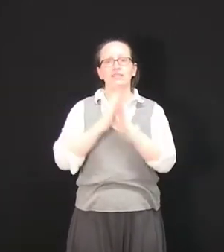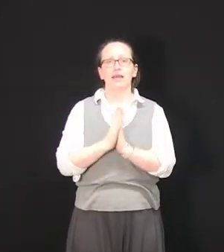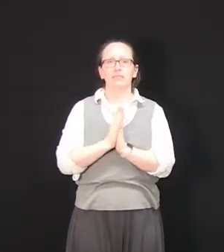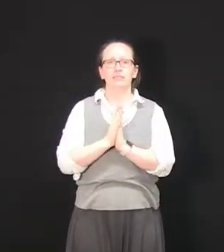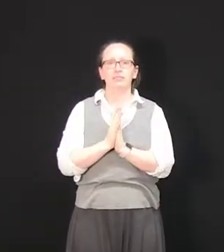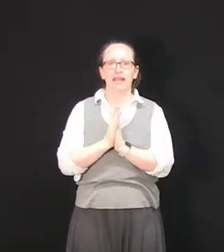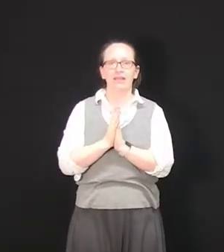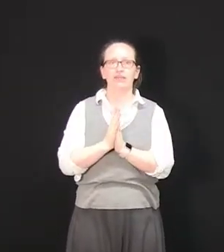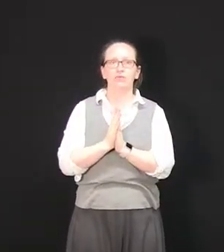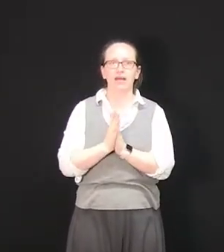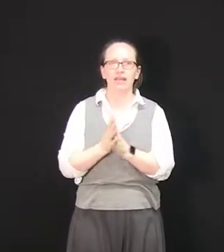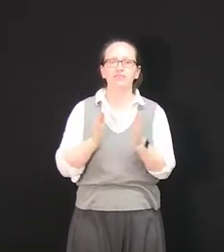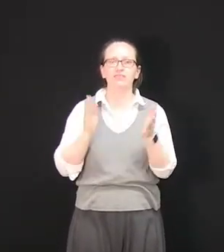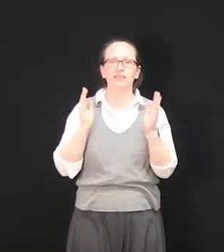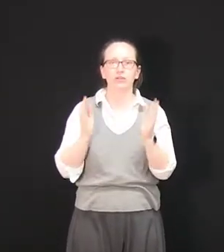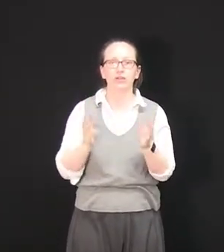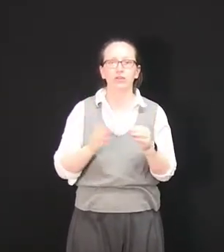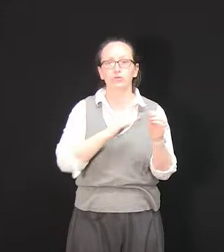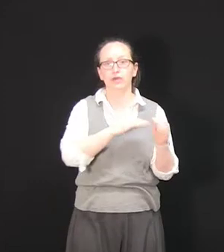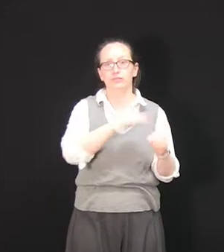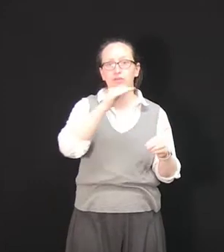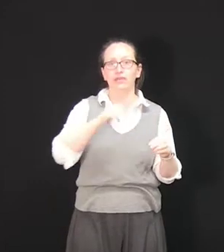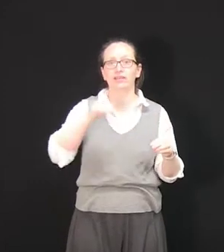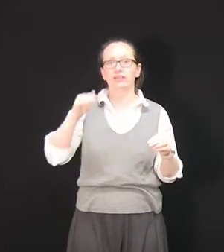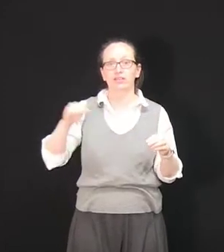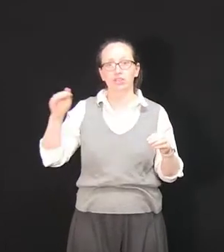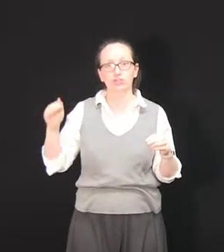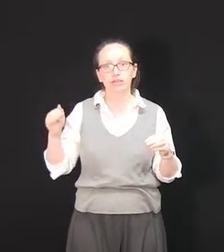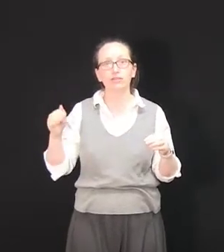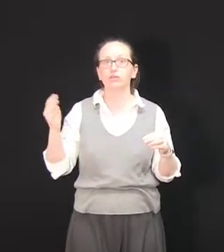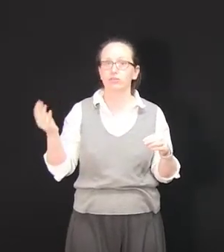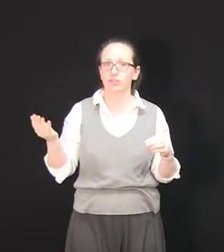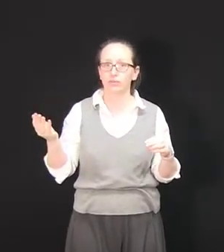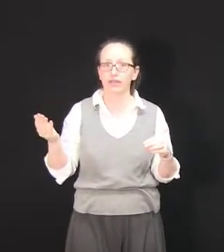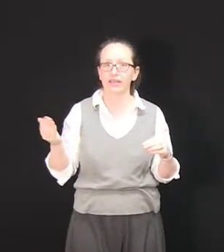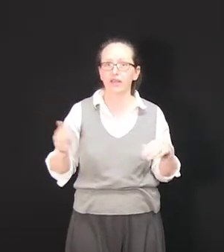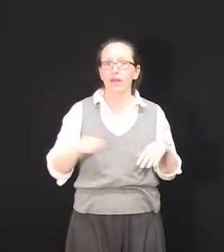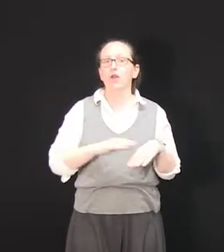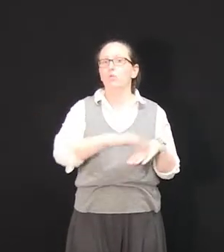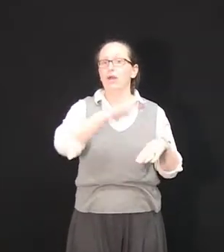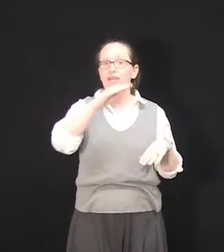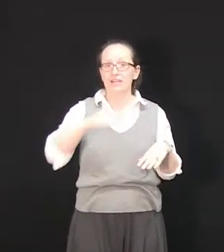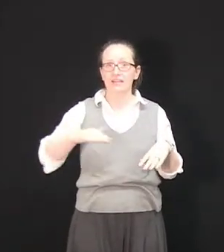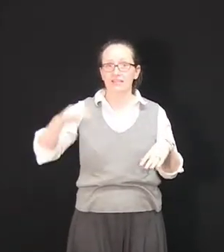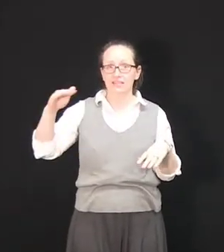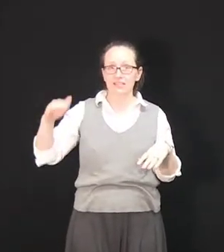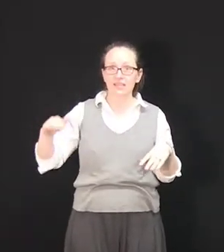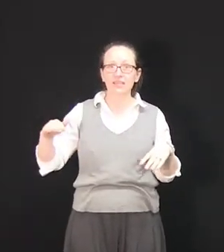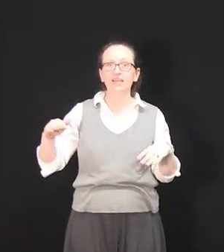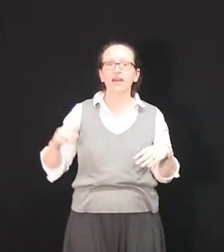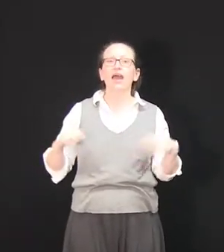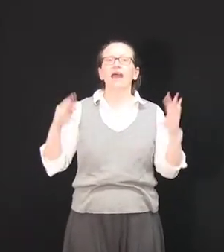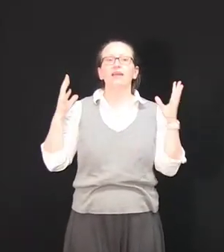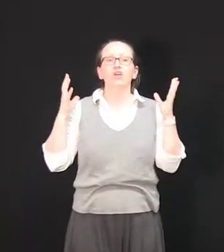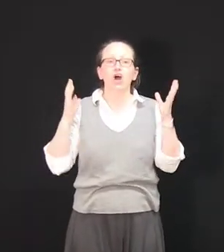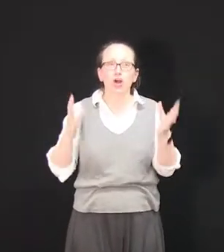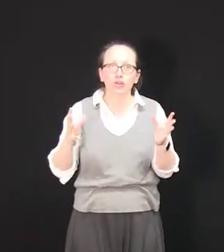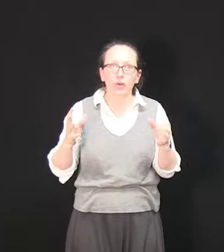examples of mechanical waves include waves going along a string or a spring, waves out at sea and earthquake